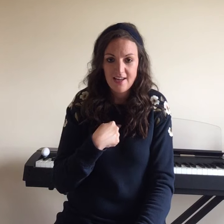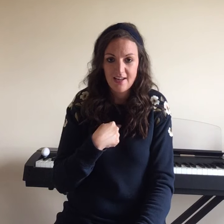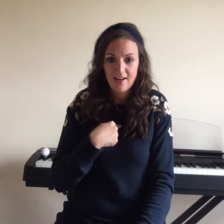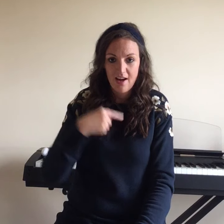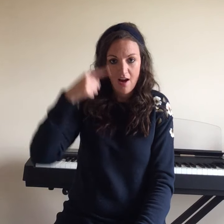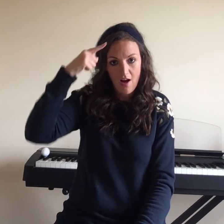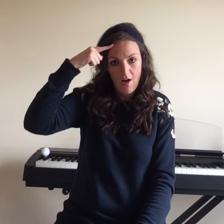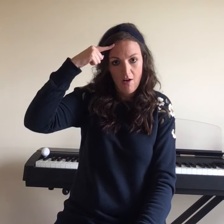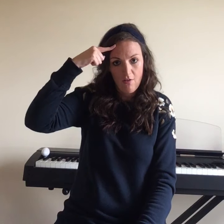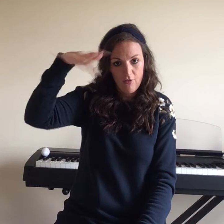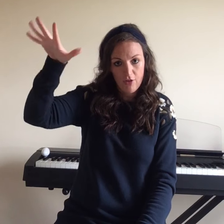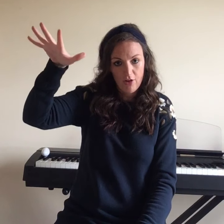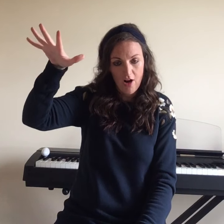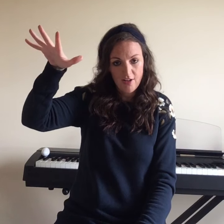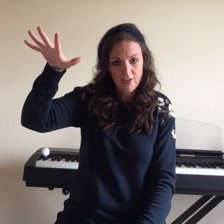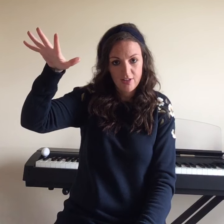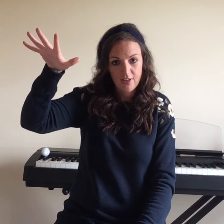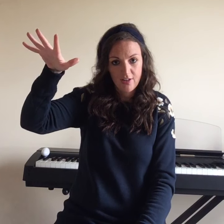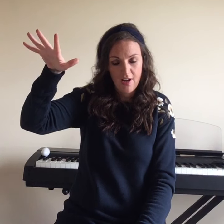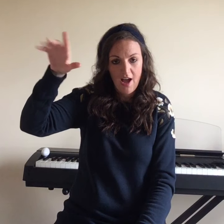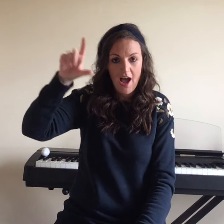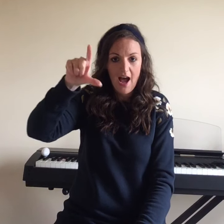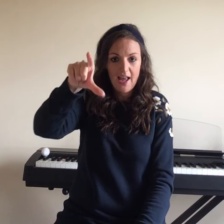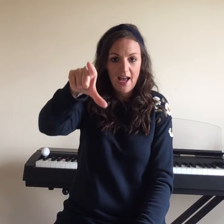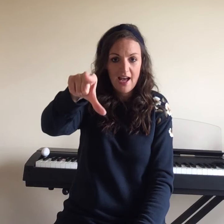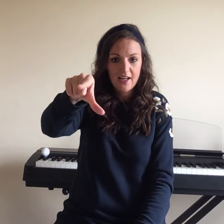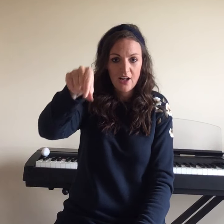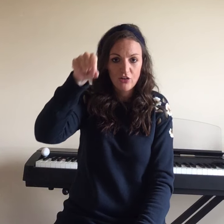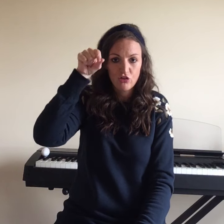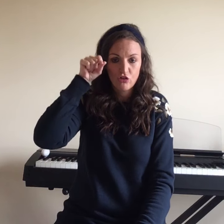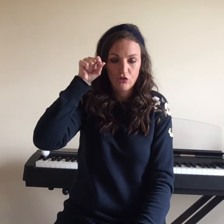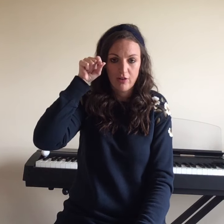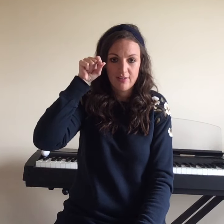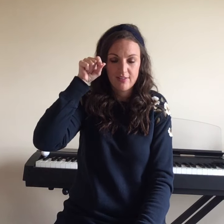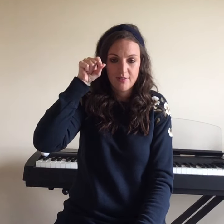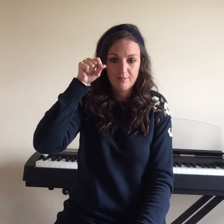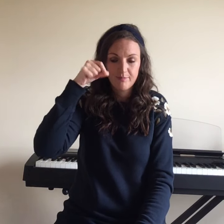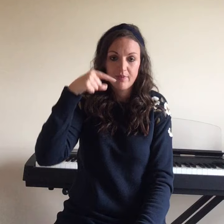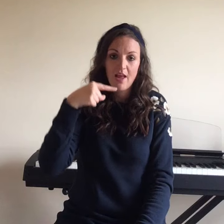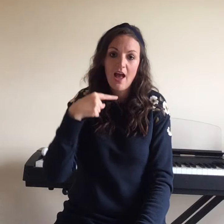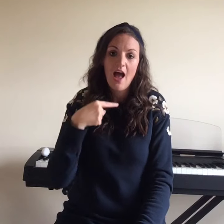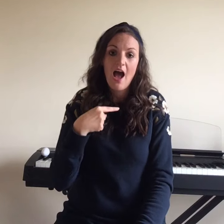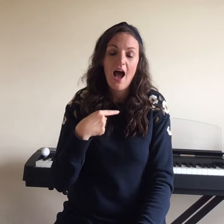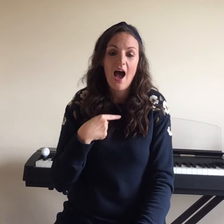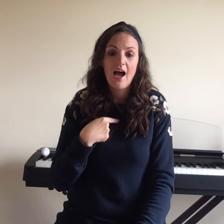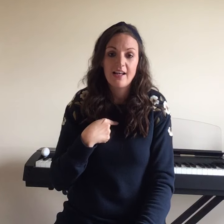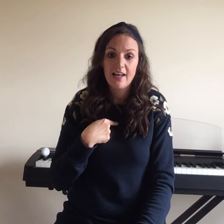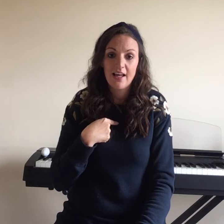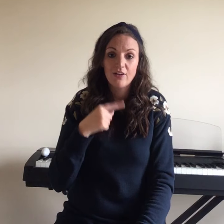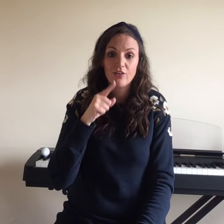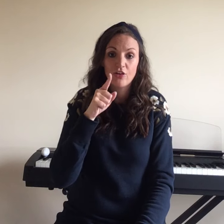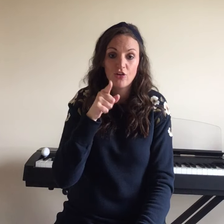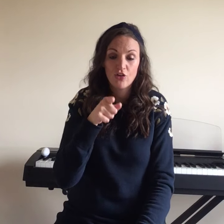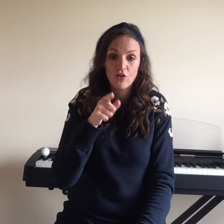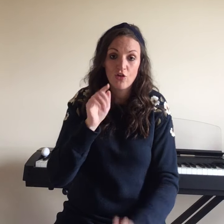forgot I had a choice. I let you